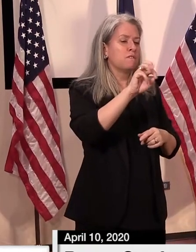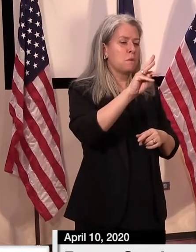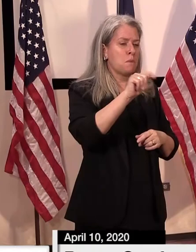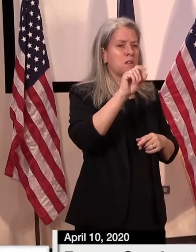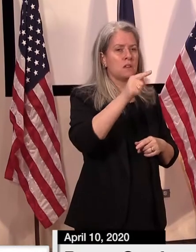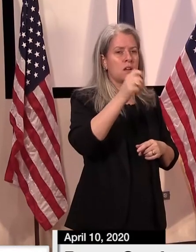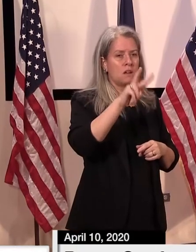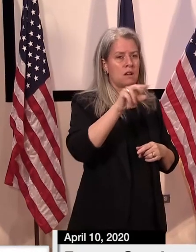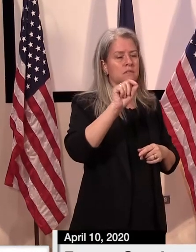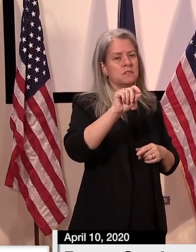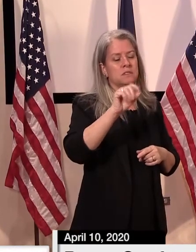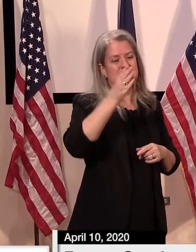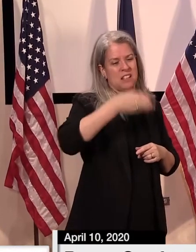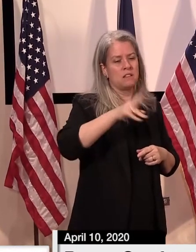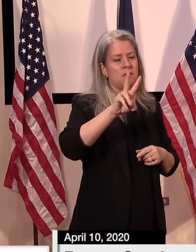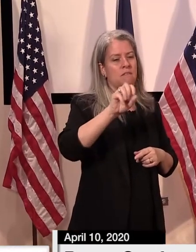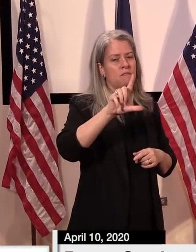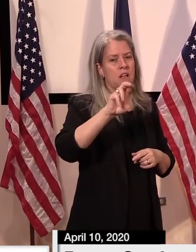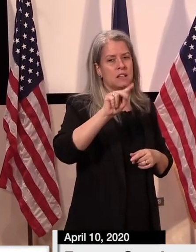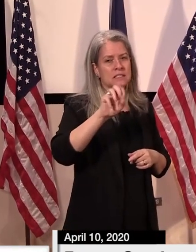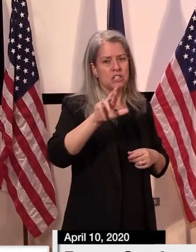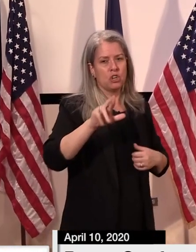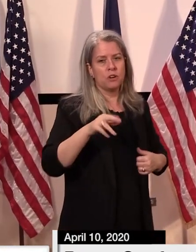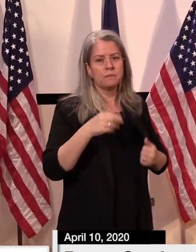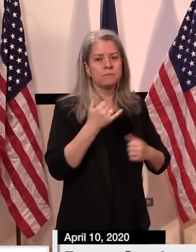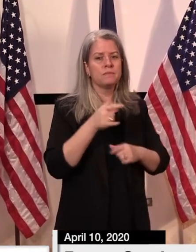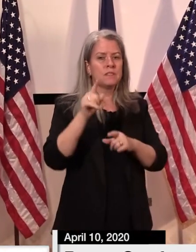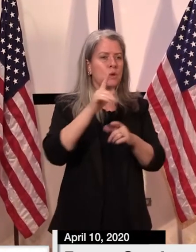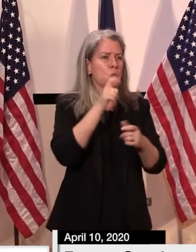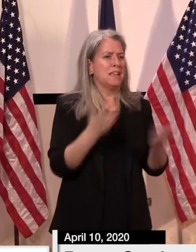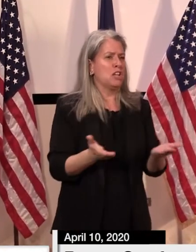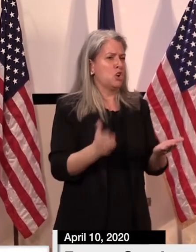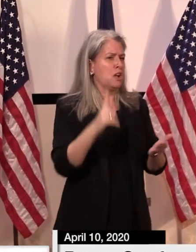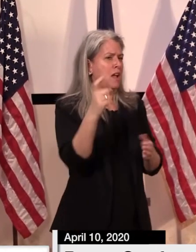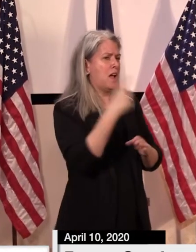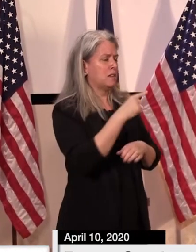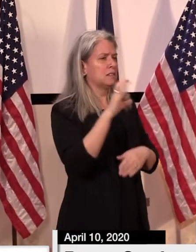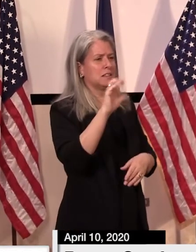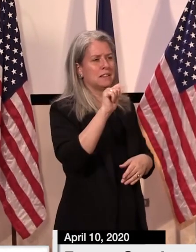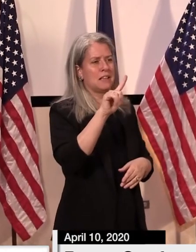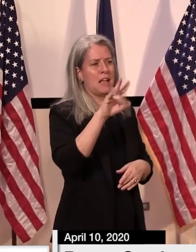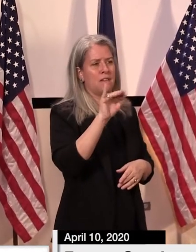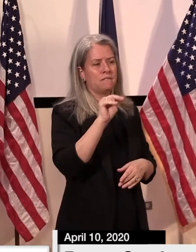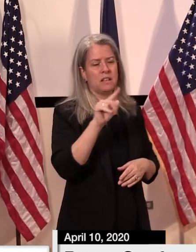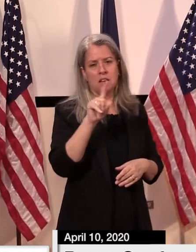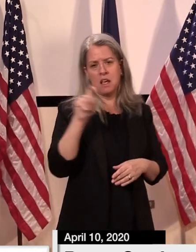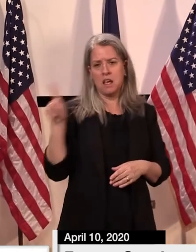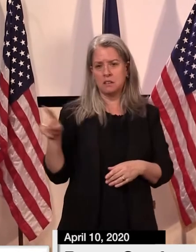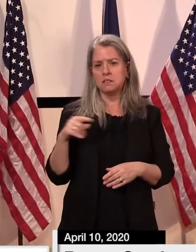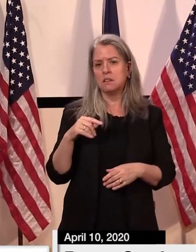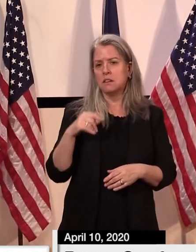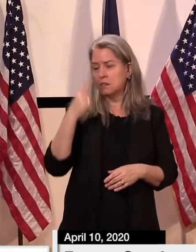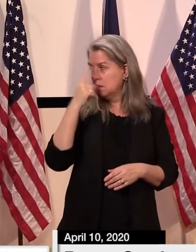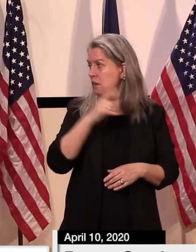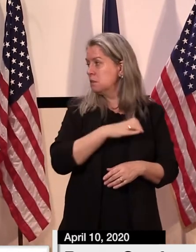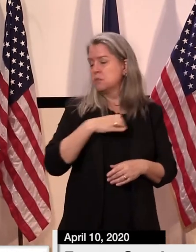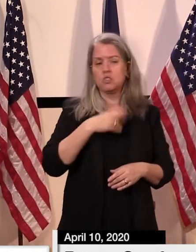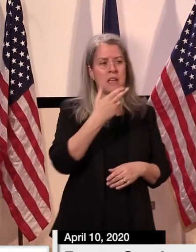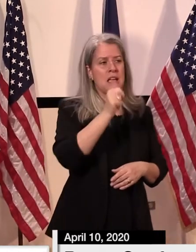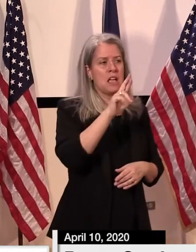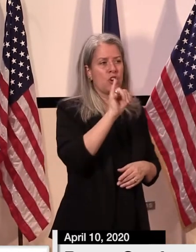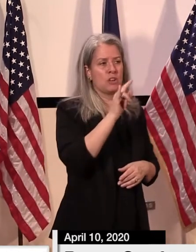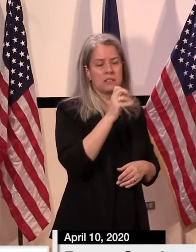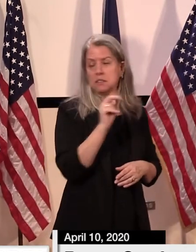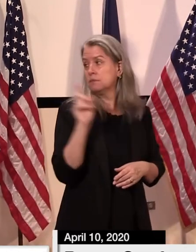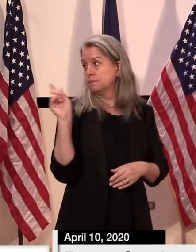all right calvin okay so um i think this might be a more question for um commissioner harrington so we